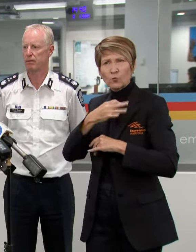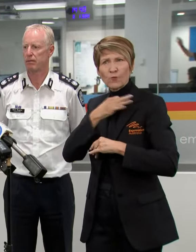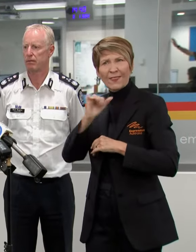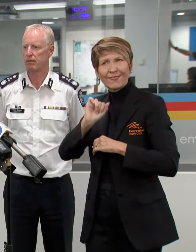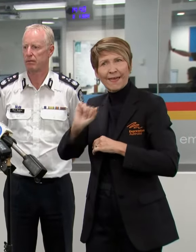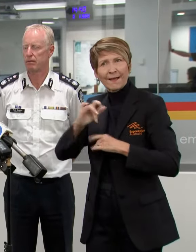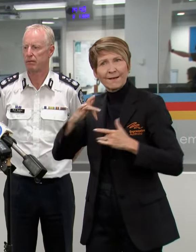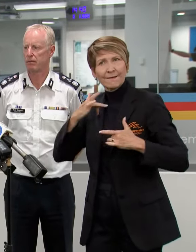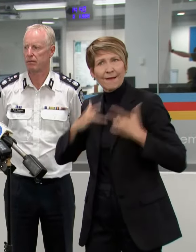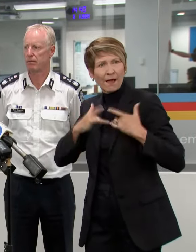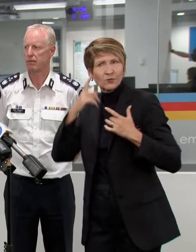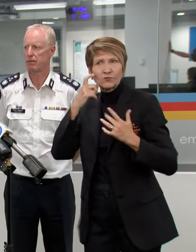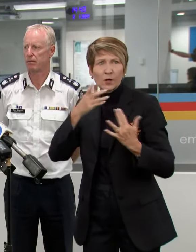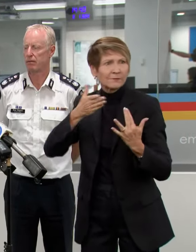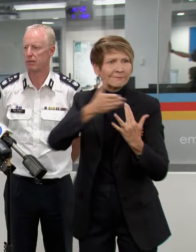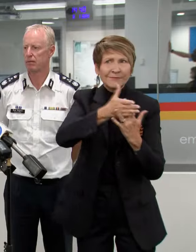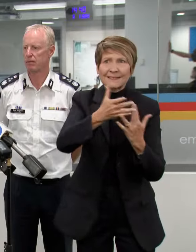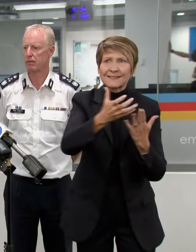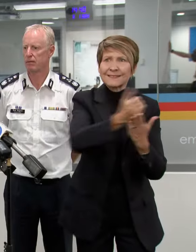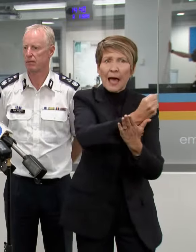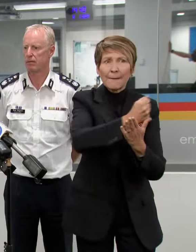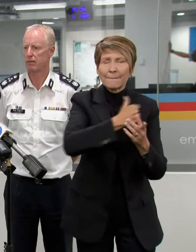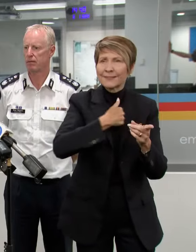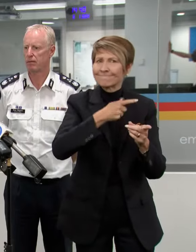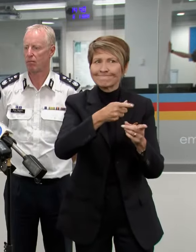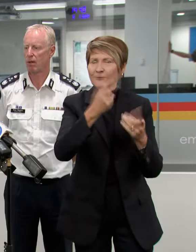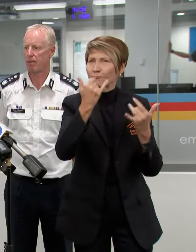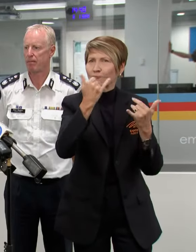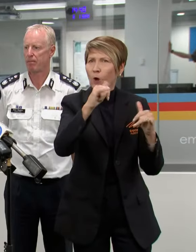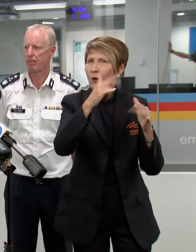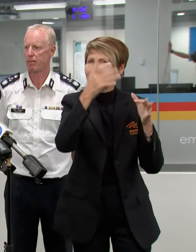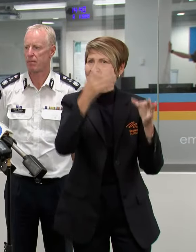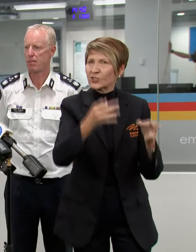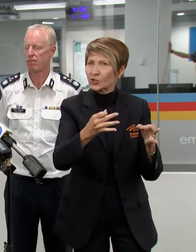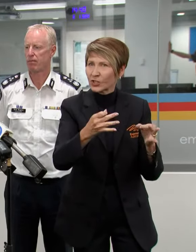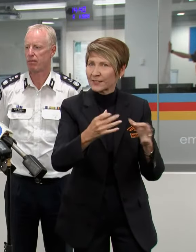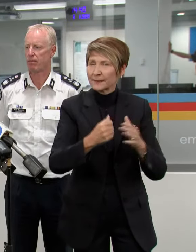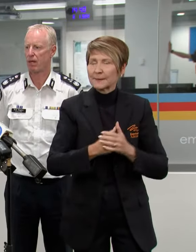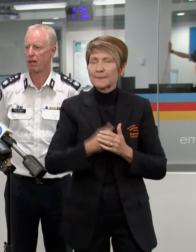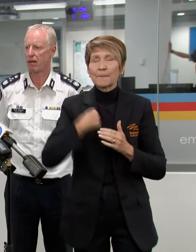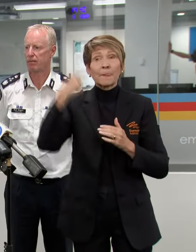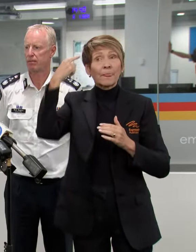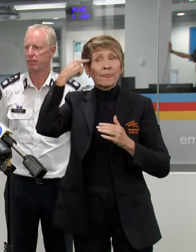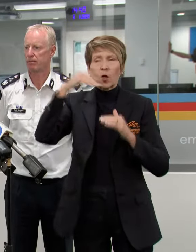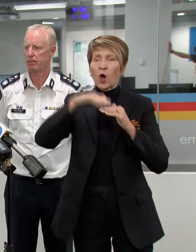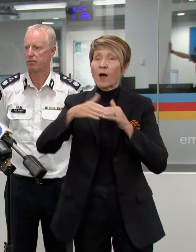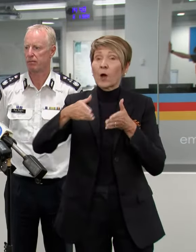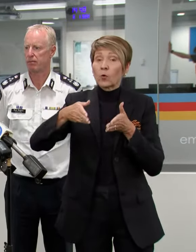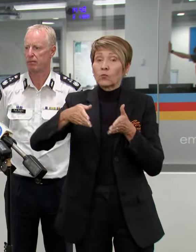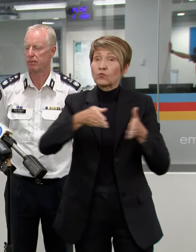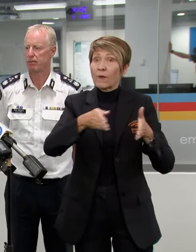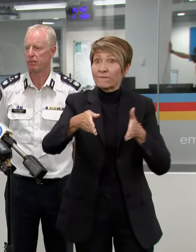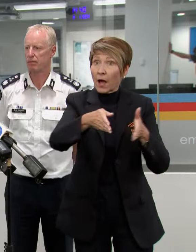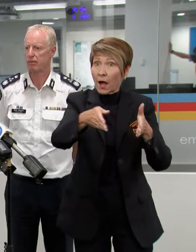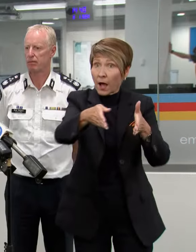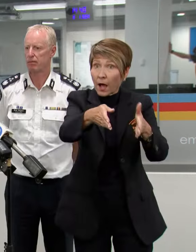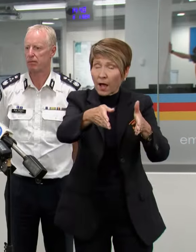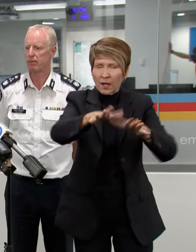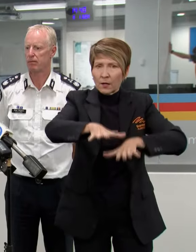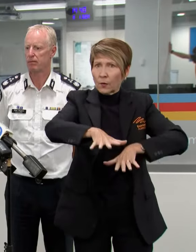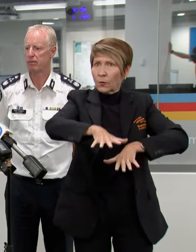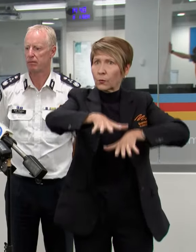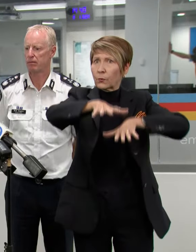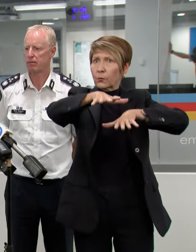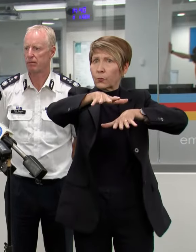The focus will shift in the next few hours from being on flash flooding to riverine flooding. And I'm now going to go through what each of the